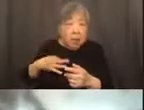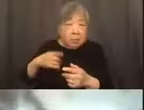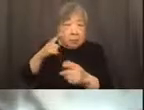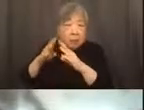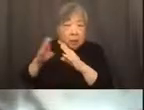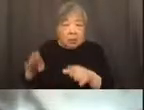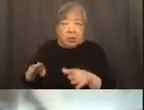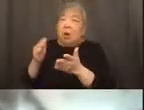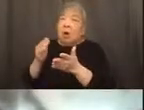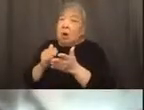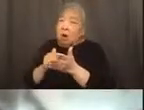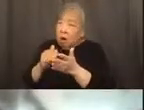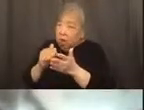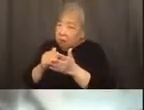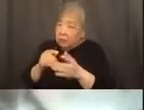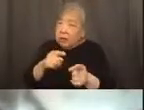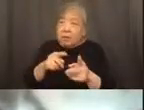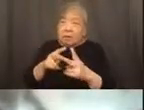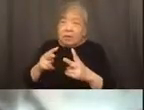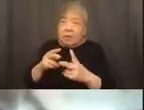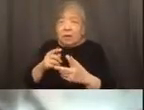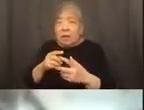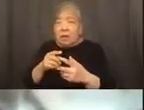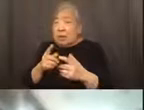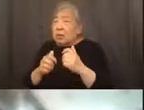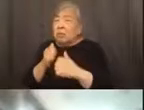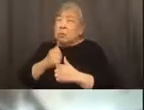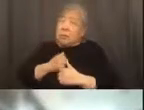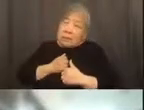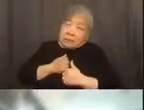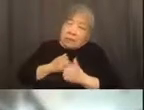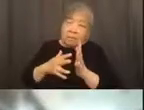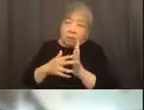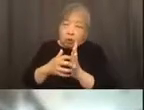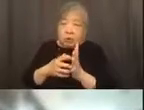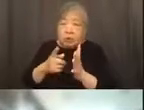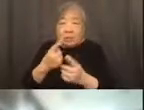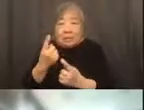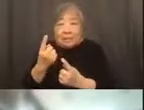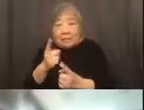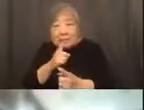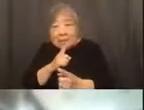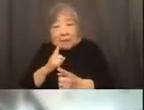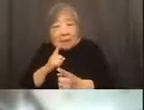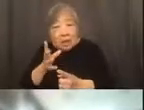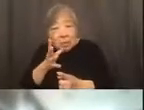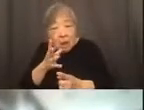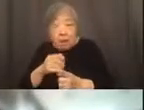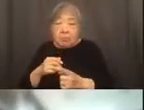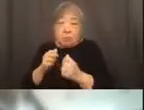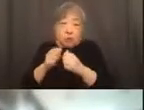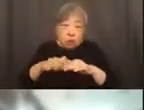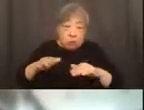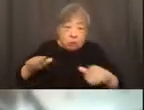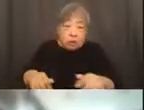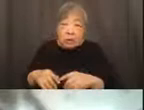Often they are the most vulnerable people among us, single moms with children, often escaping homelessness or